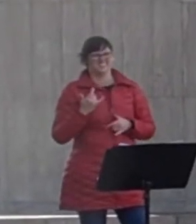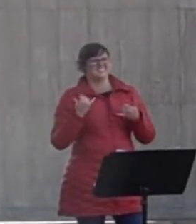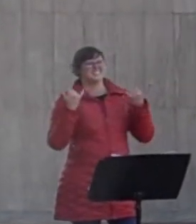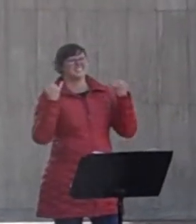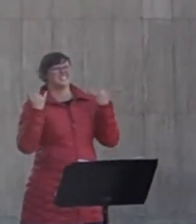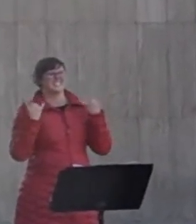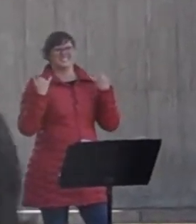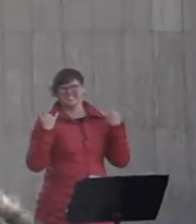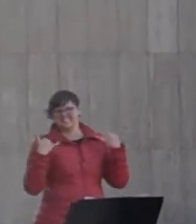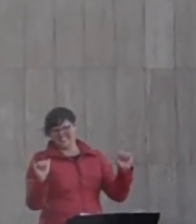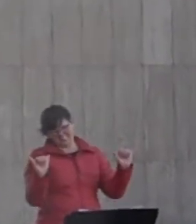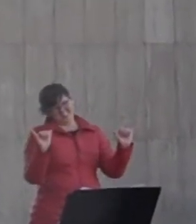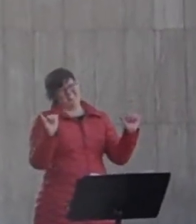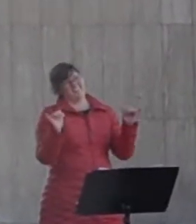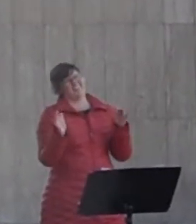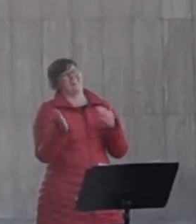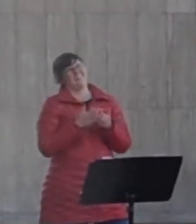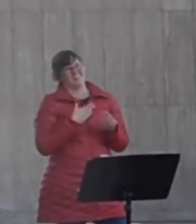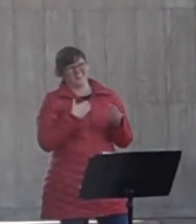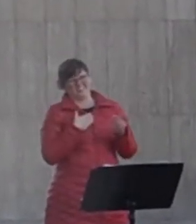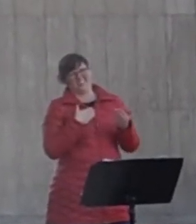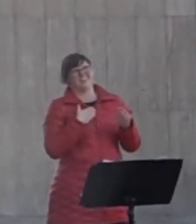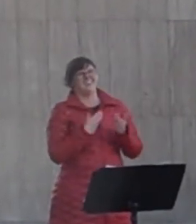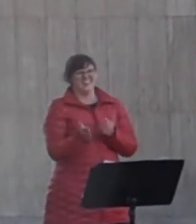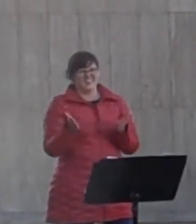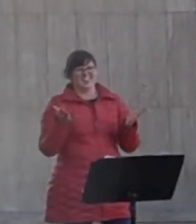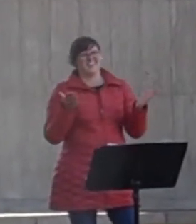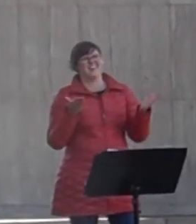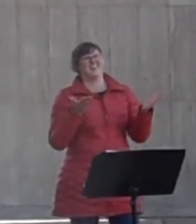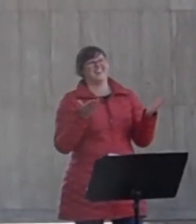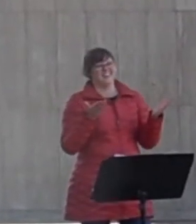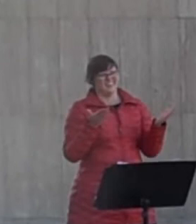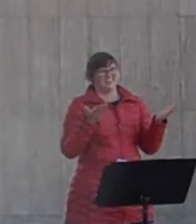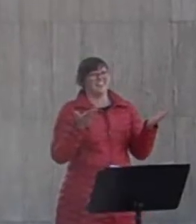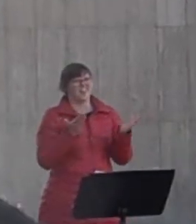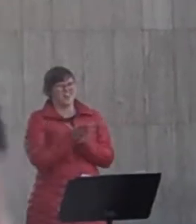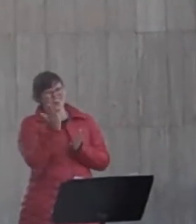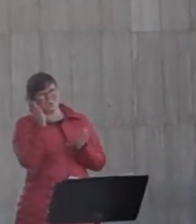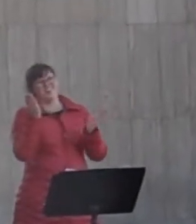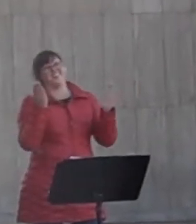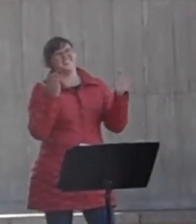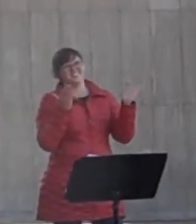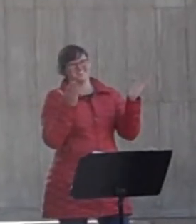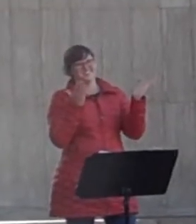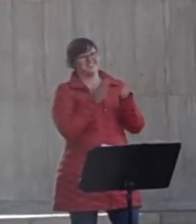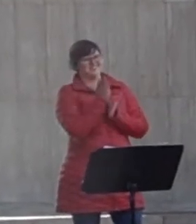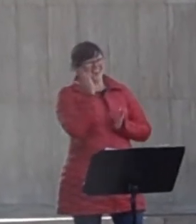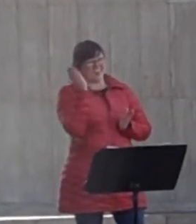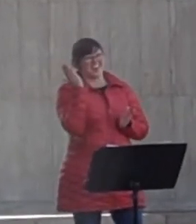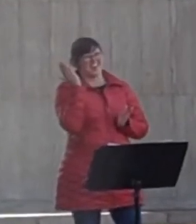it would still be alright.